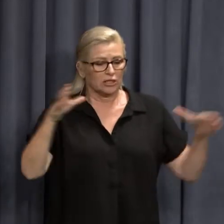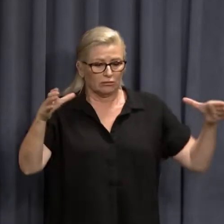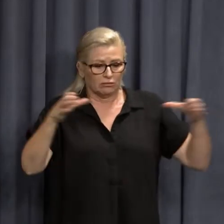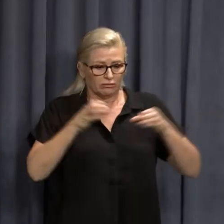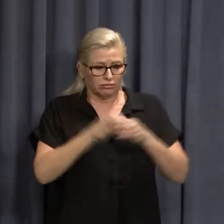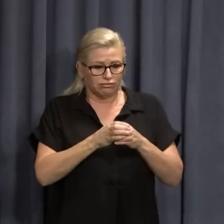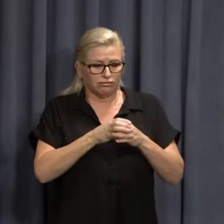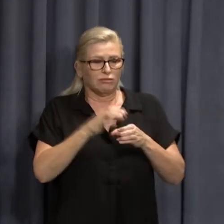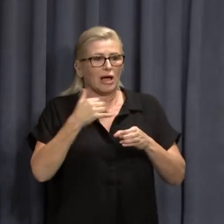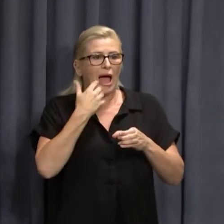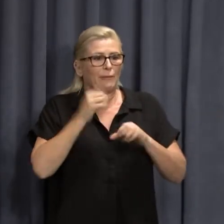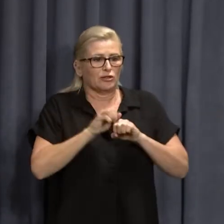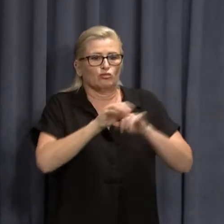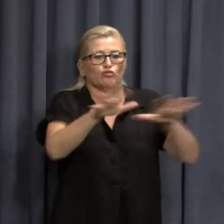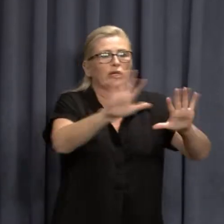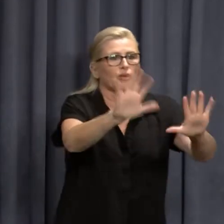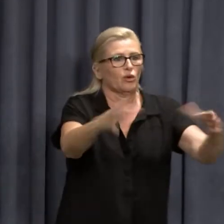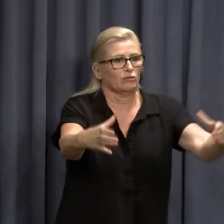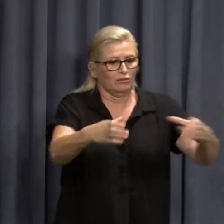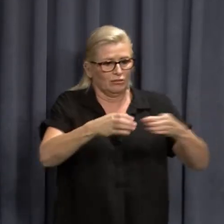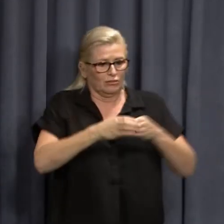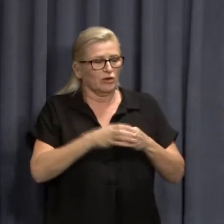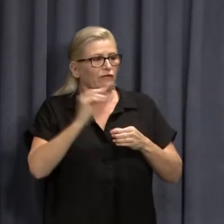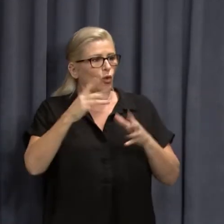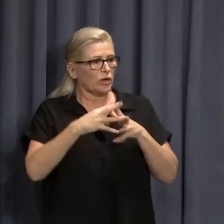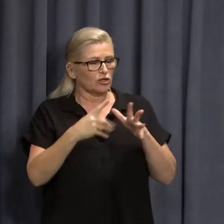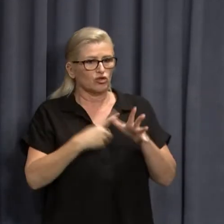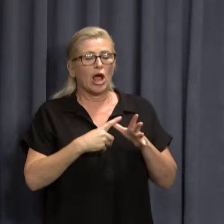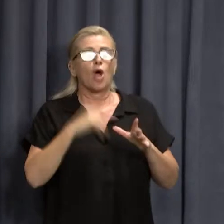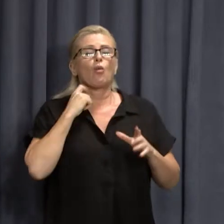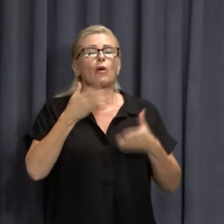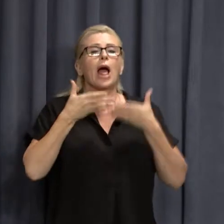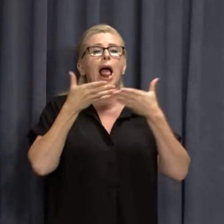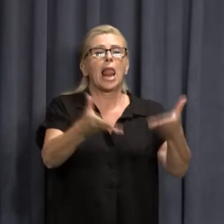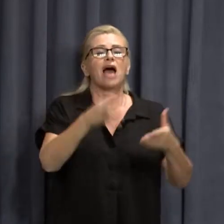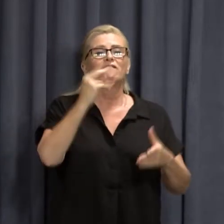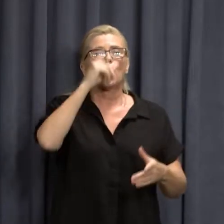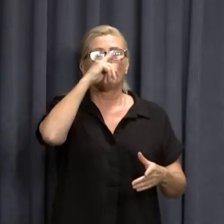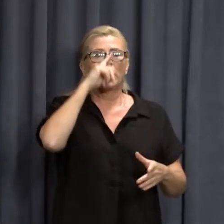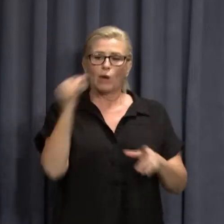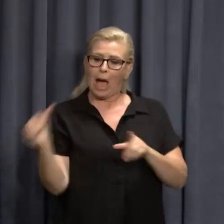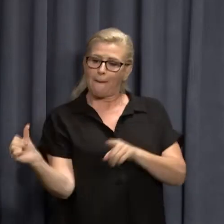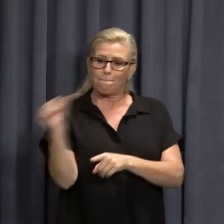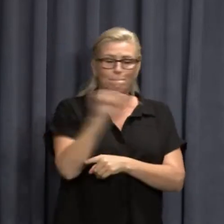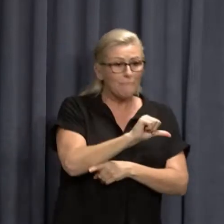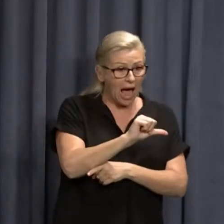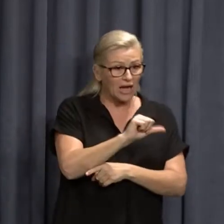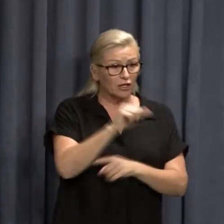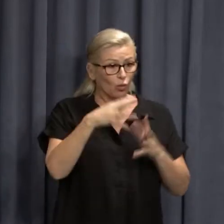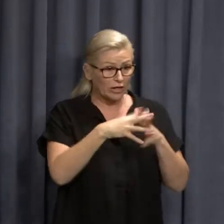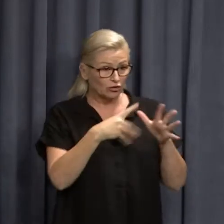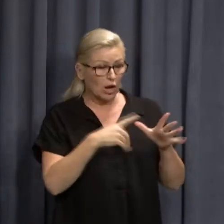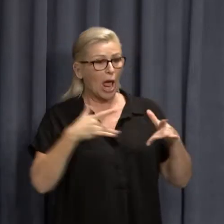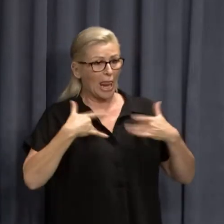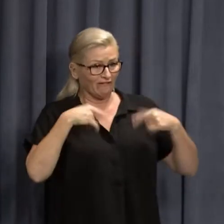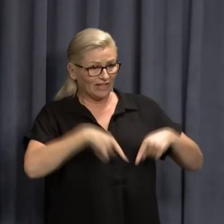Western Australia. We're providing compassionate entry points for returning West Australians for people who are